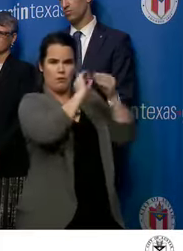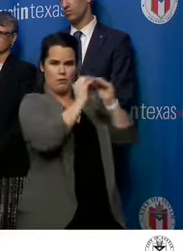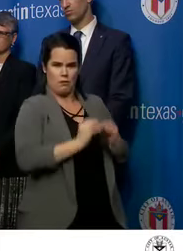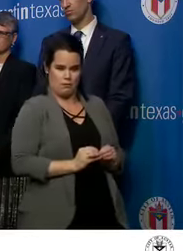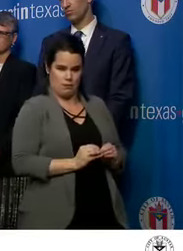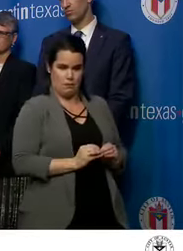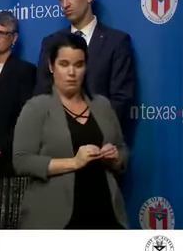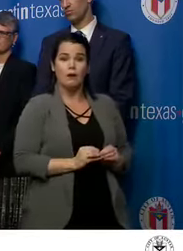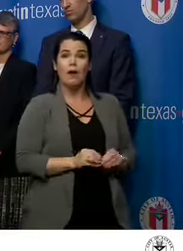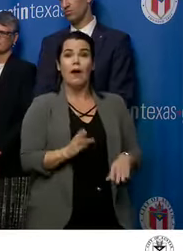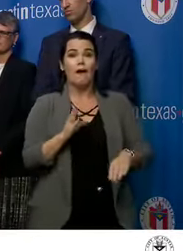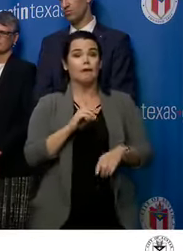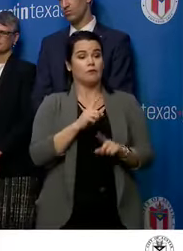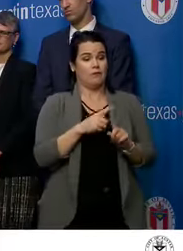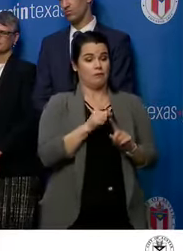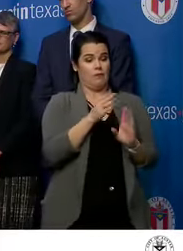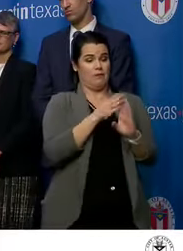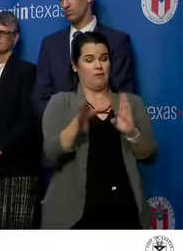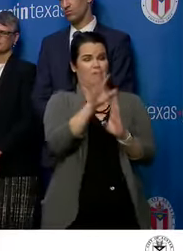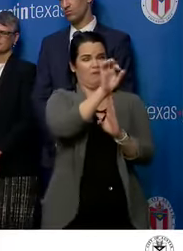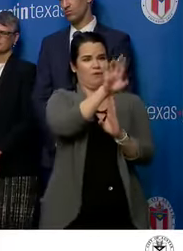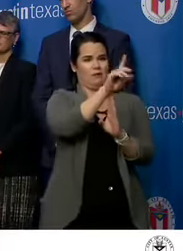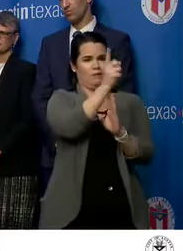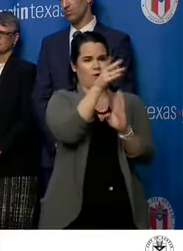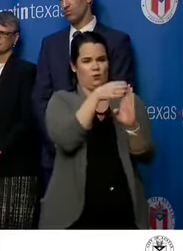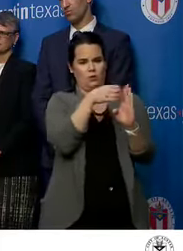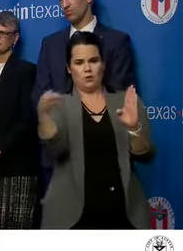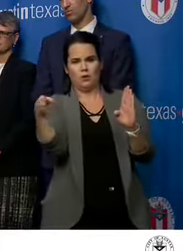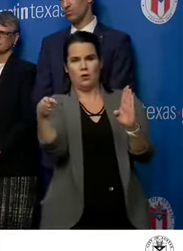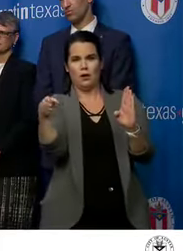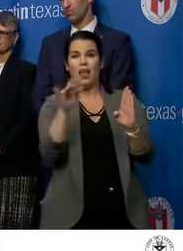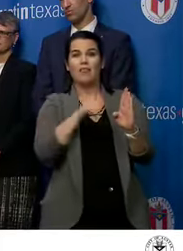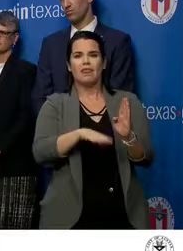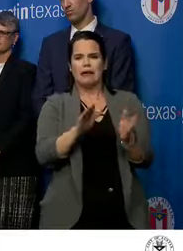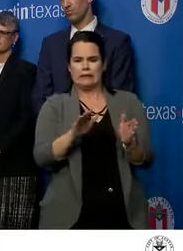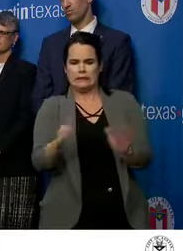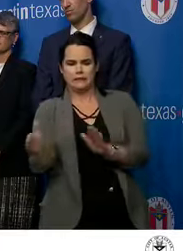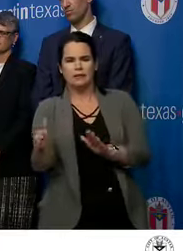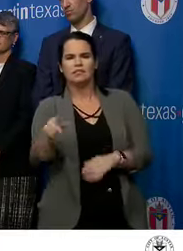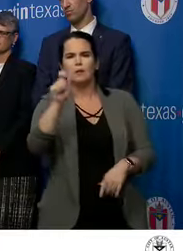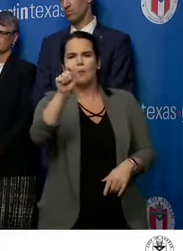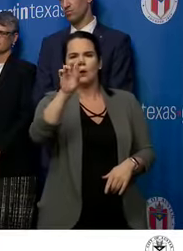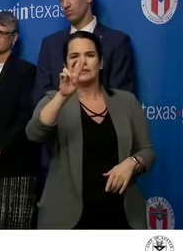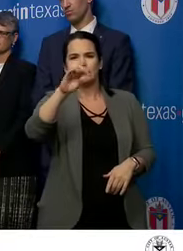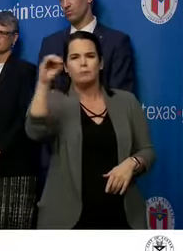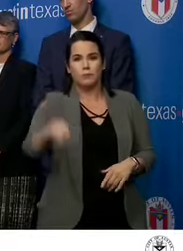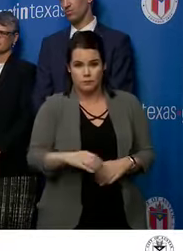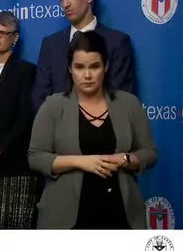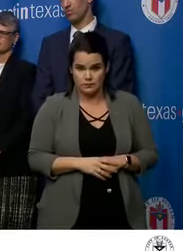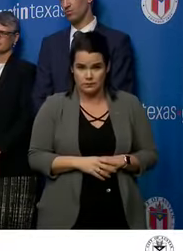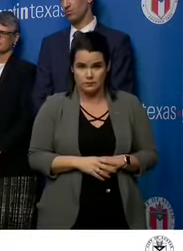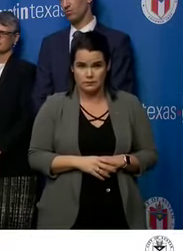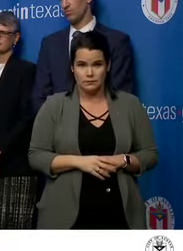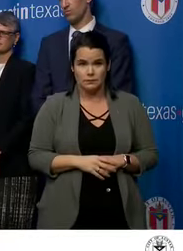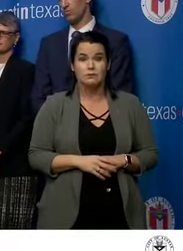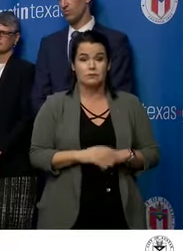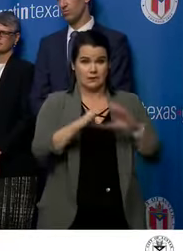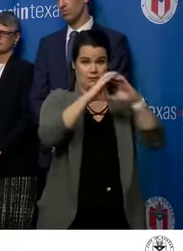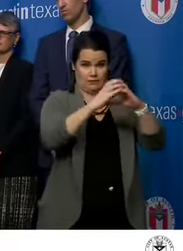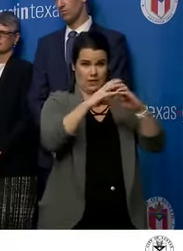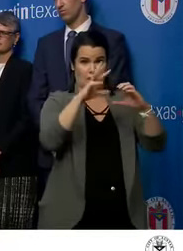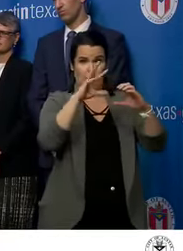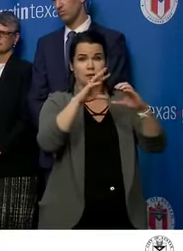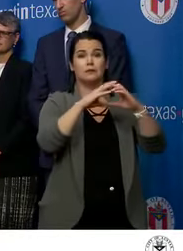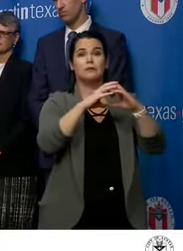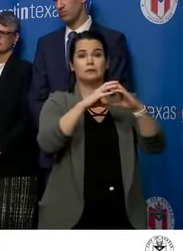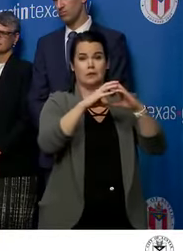1st, the case fatality rate is 0.7 percent. Outside of Wuhan, the case fatality rate is